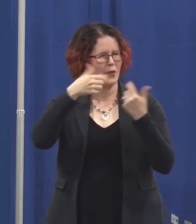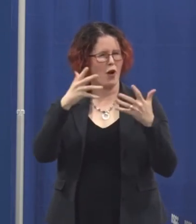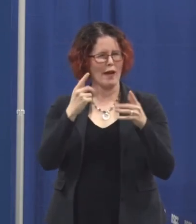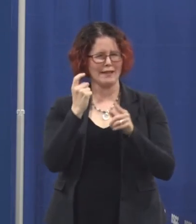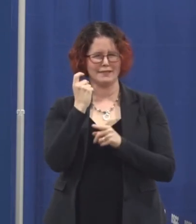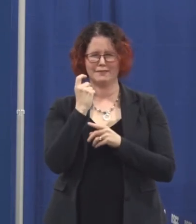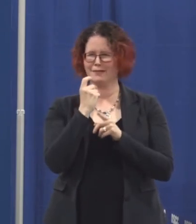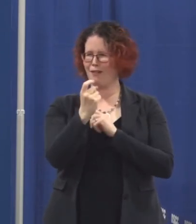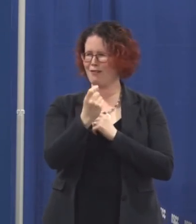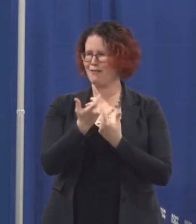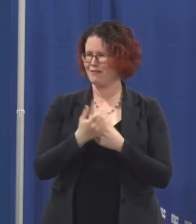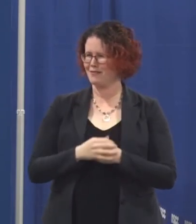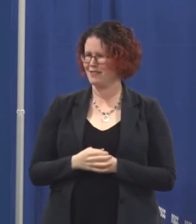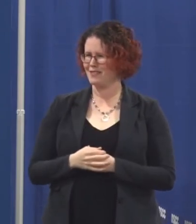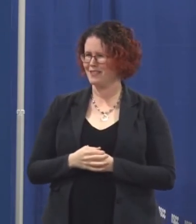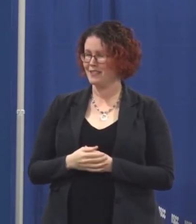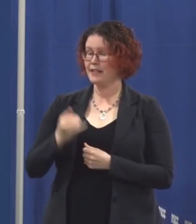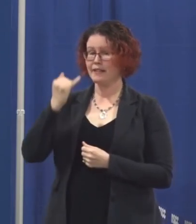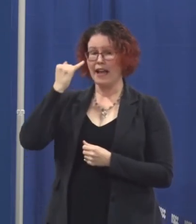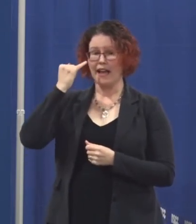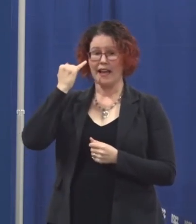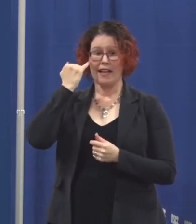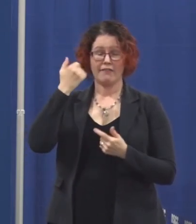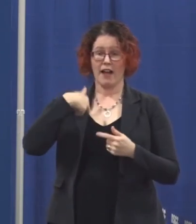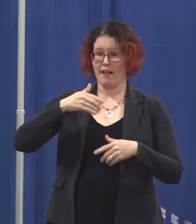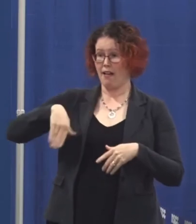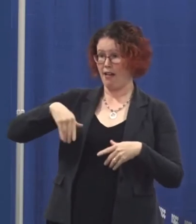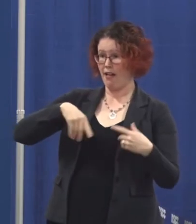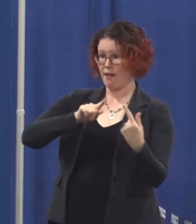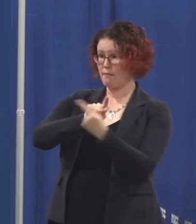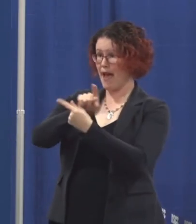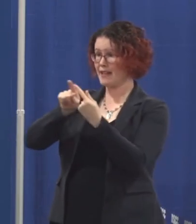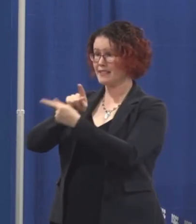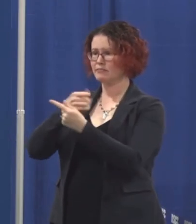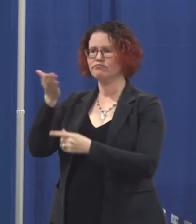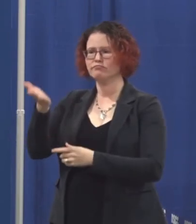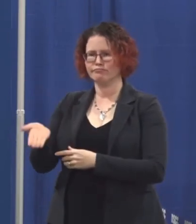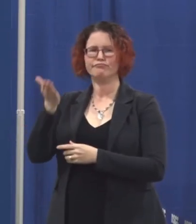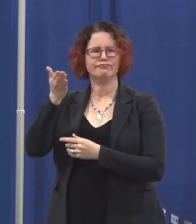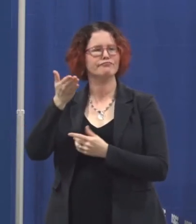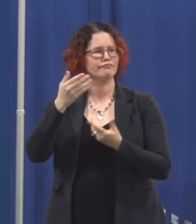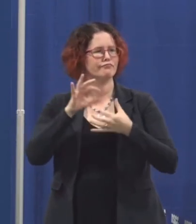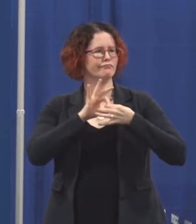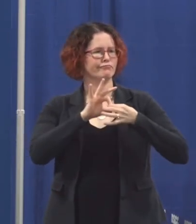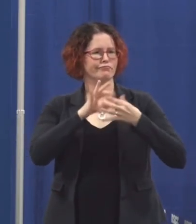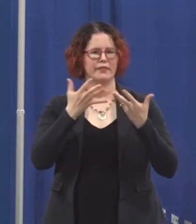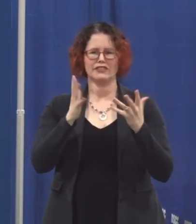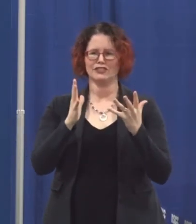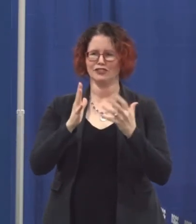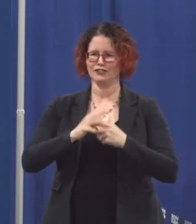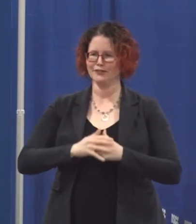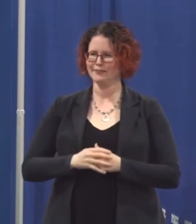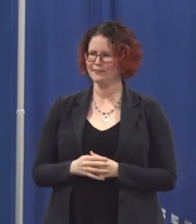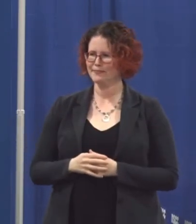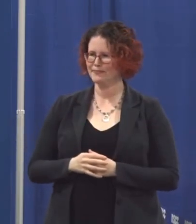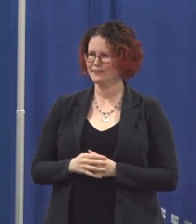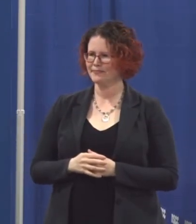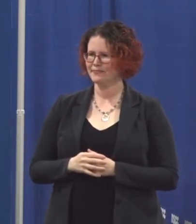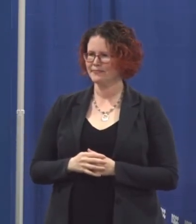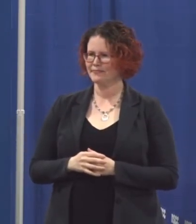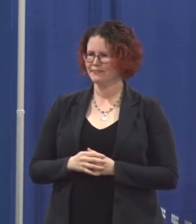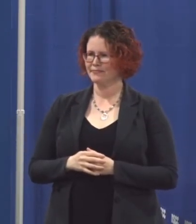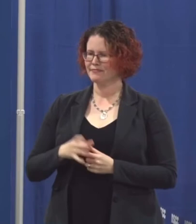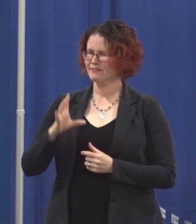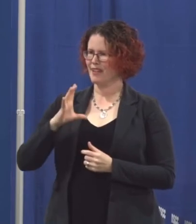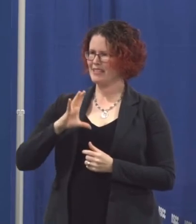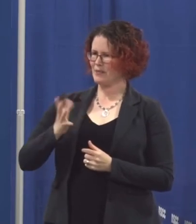someone she was going to be that person she did not want me to feel as though I was coming into a community of